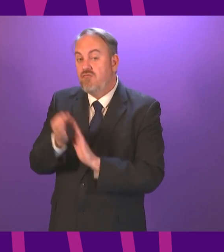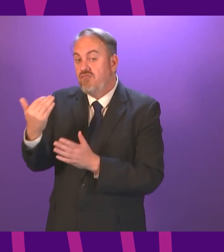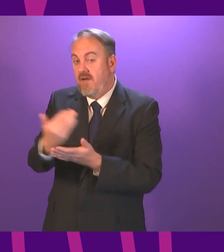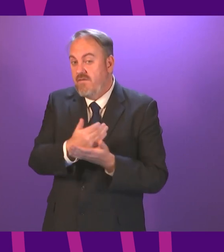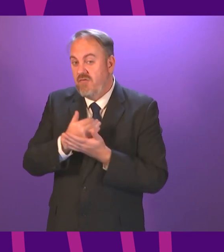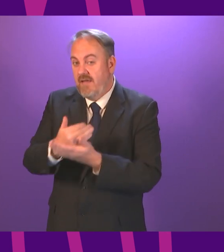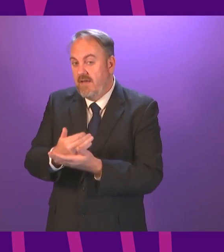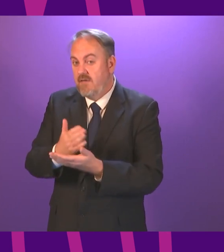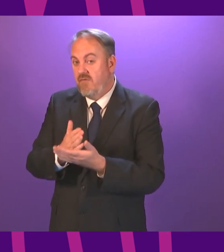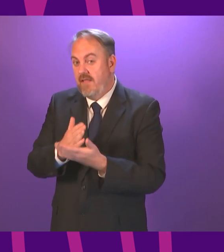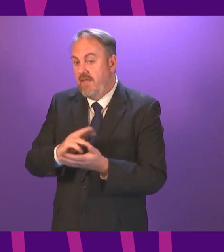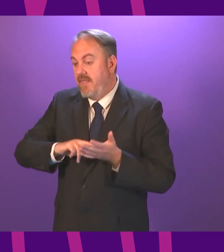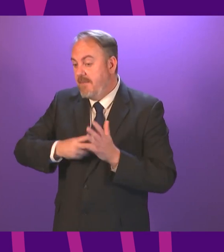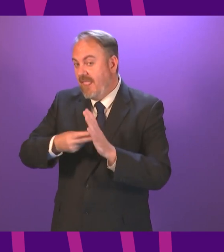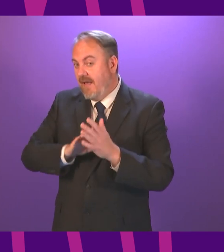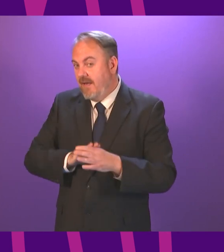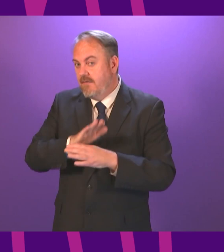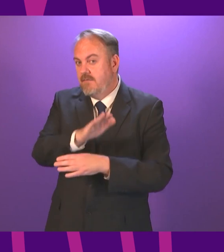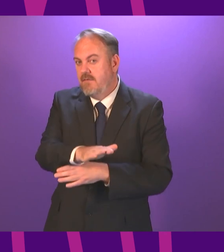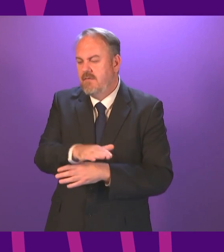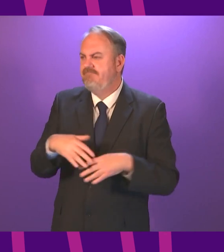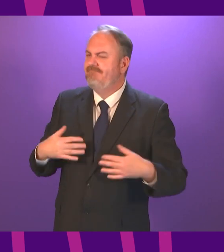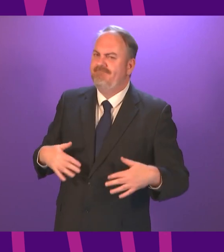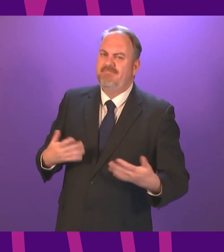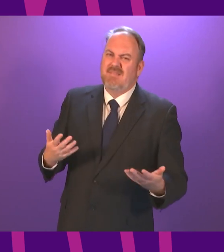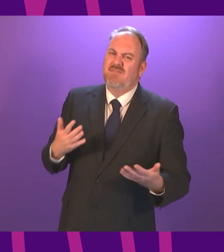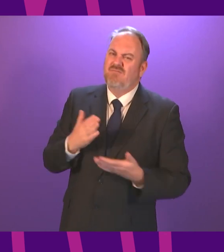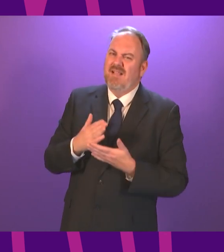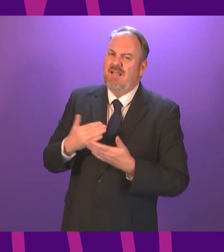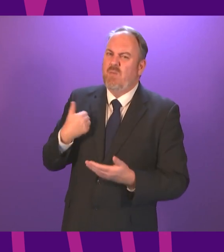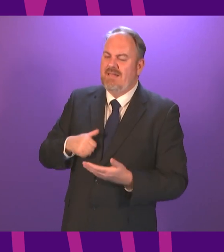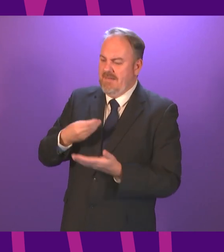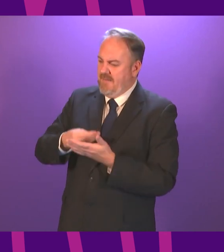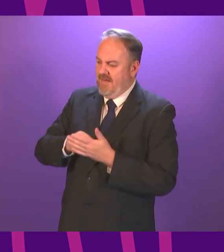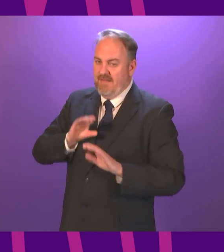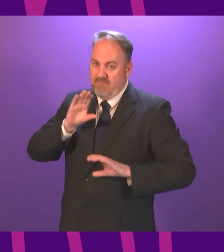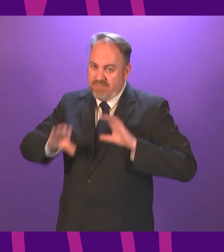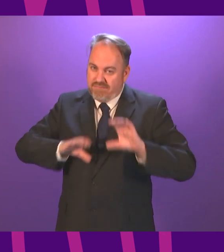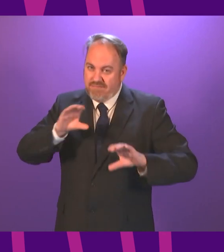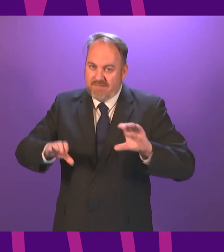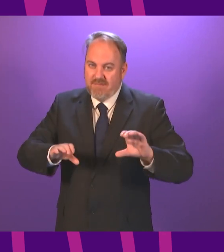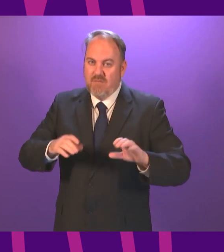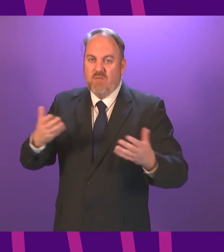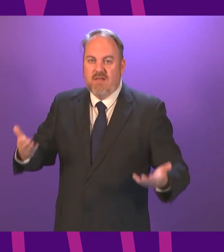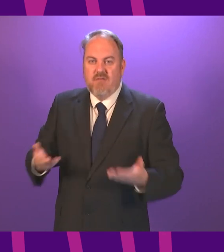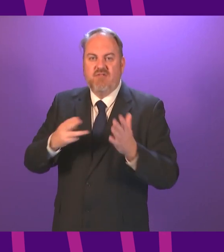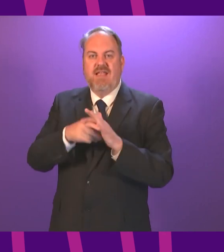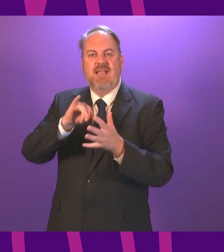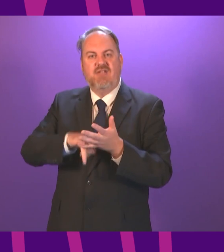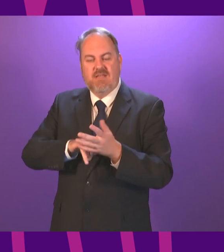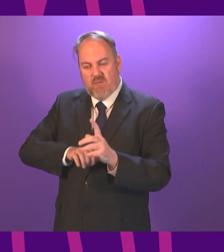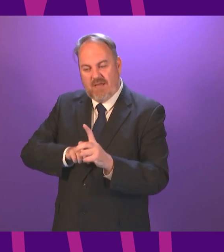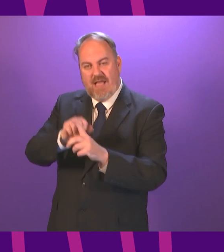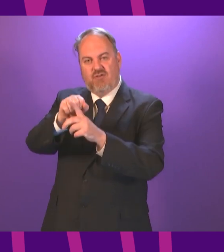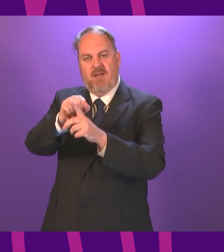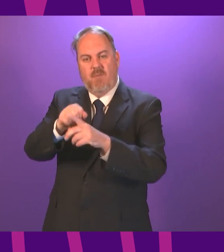see the NHS recovery plan and significant investment to match it to help us catch up with delayed operations and referrals. The